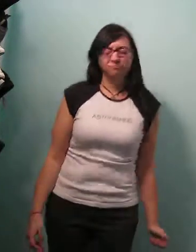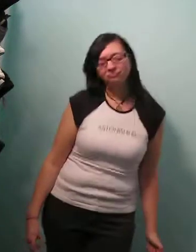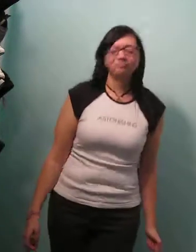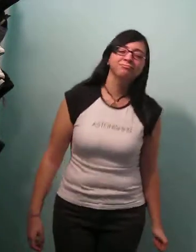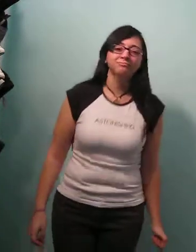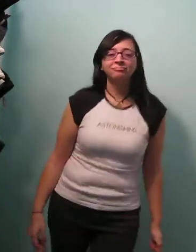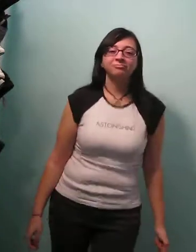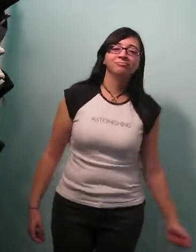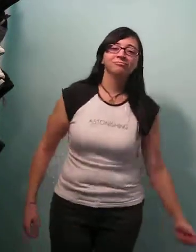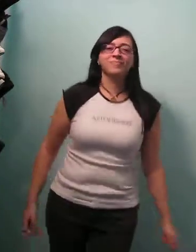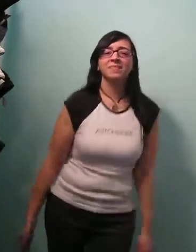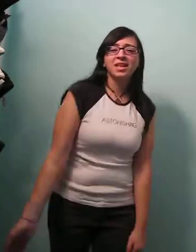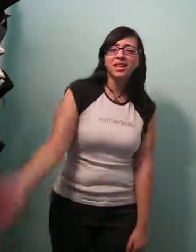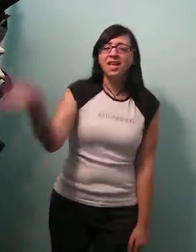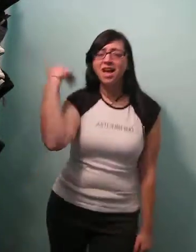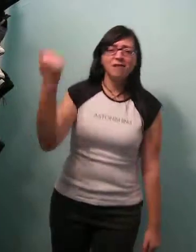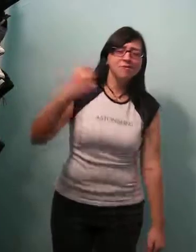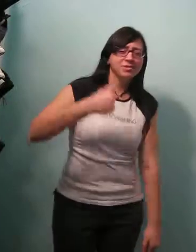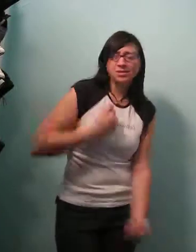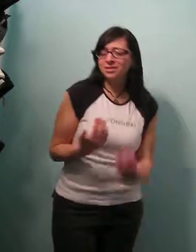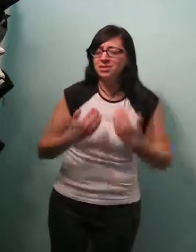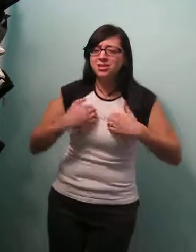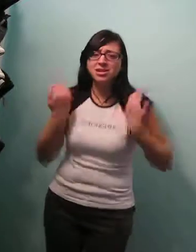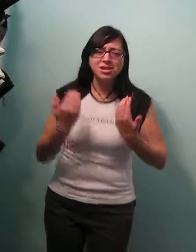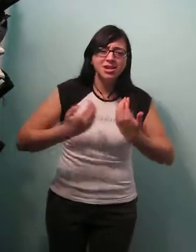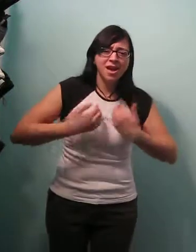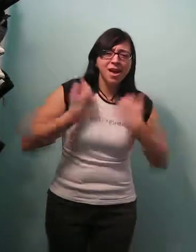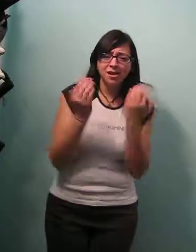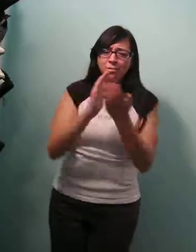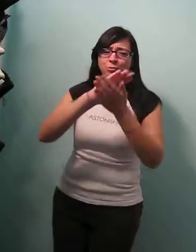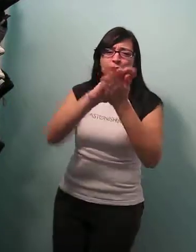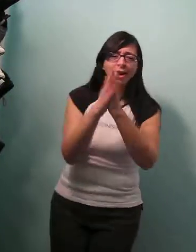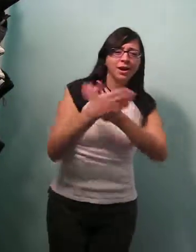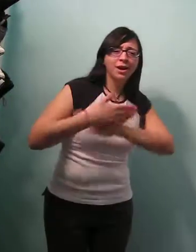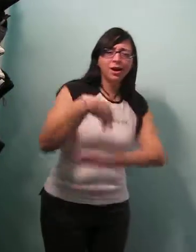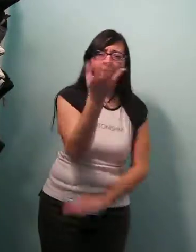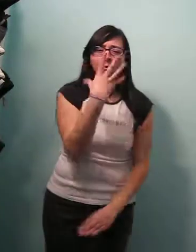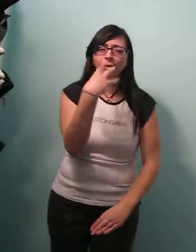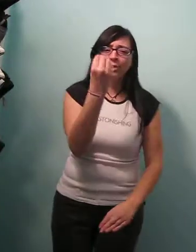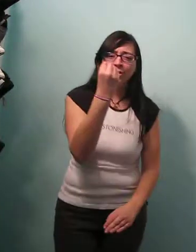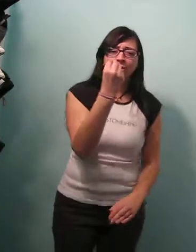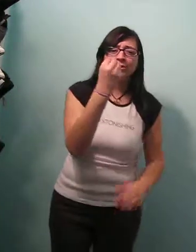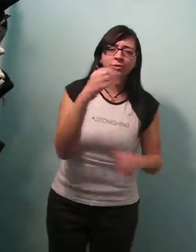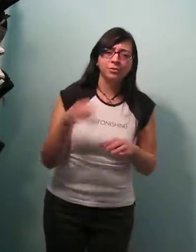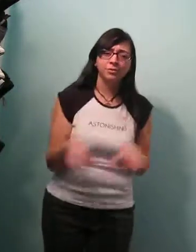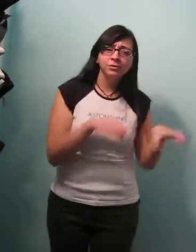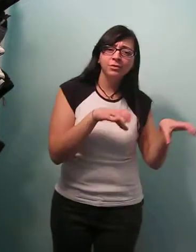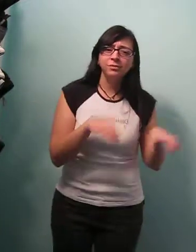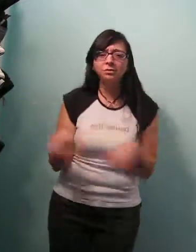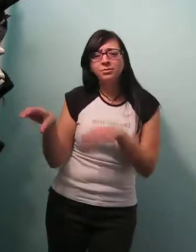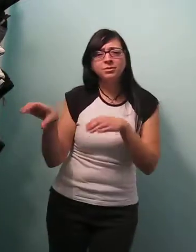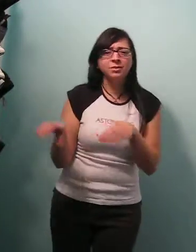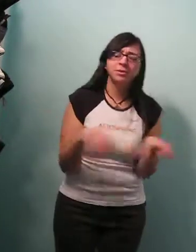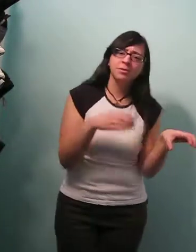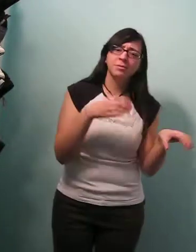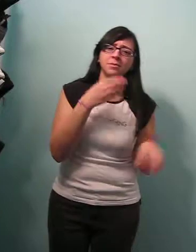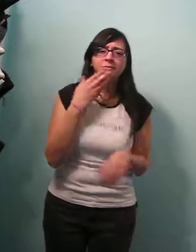I was a teenage werewolf Doing the best